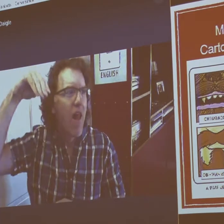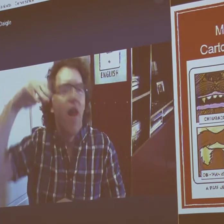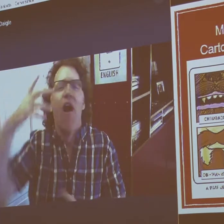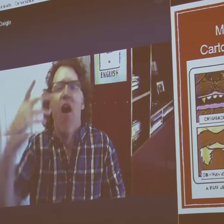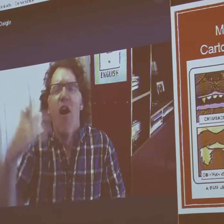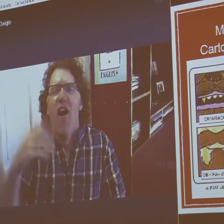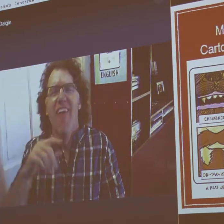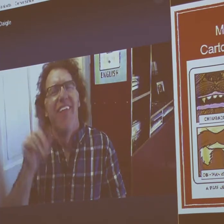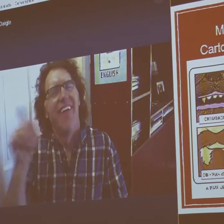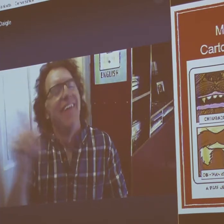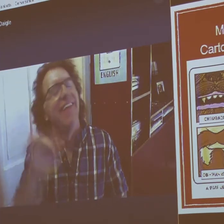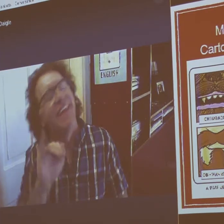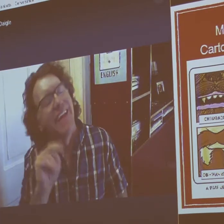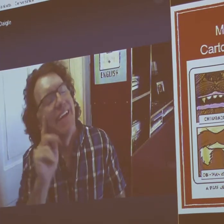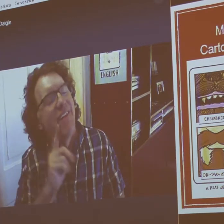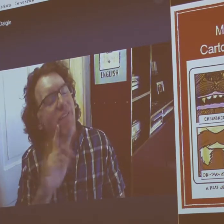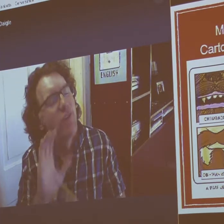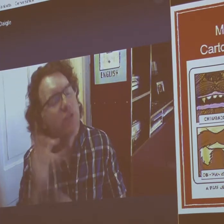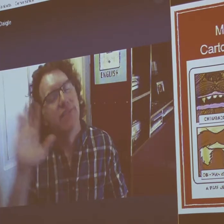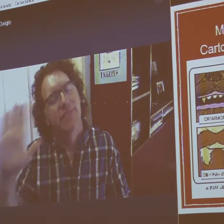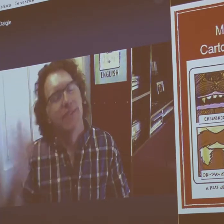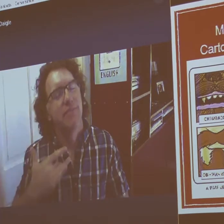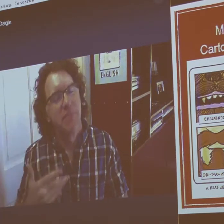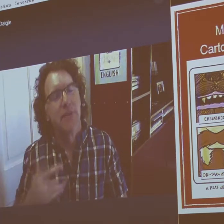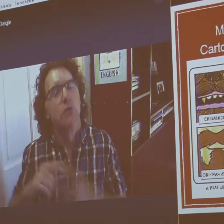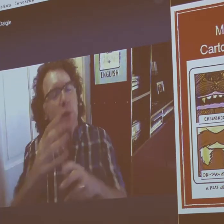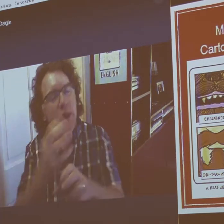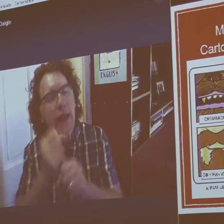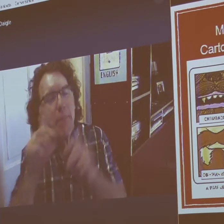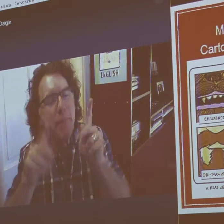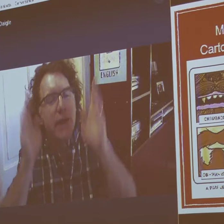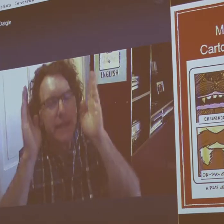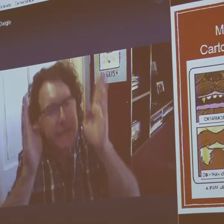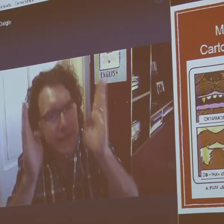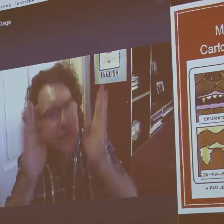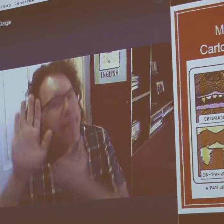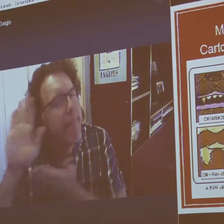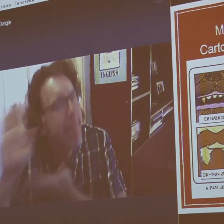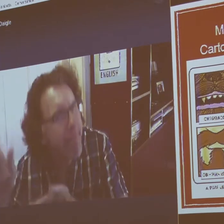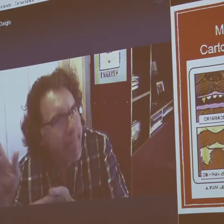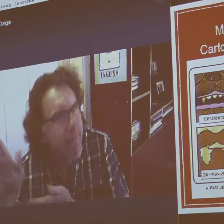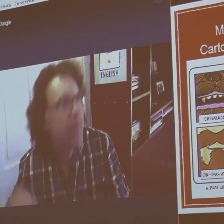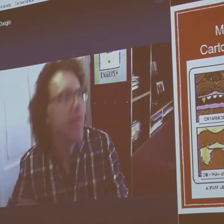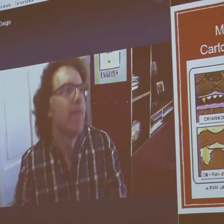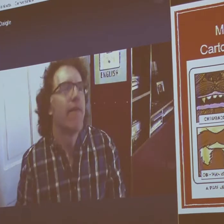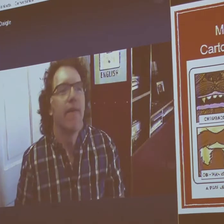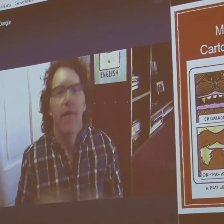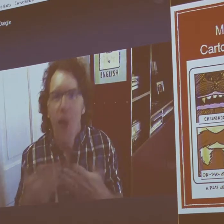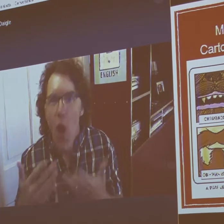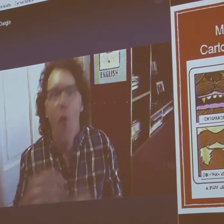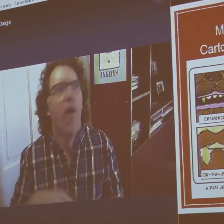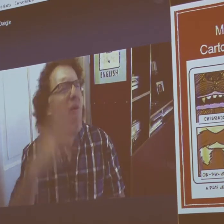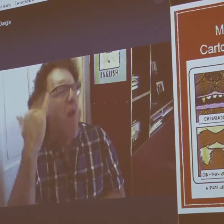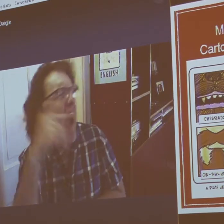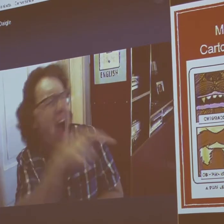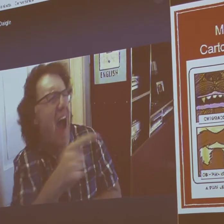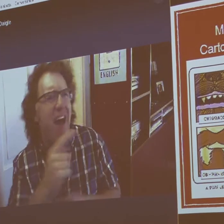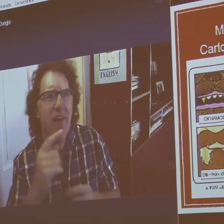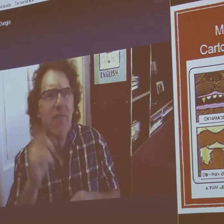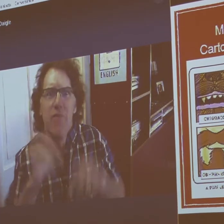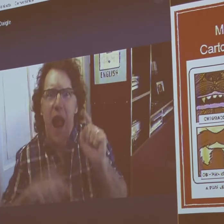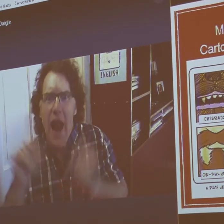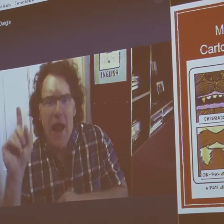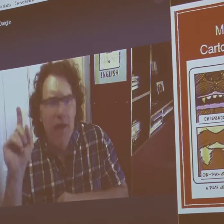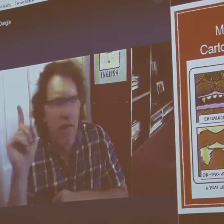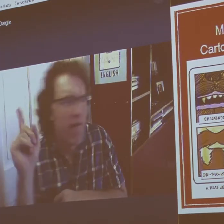why do deaf people do this? Or why do deaf people do that? Why do they flash the lights? Well, then you have to explain, well, in deaf culture, they do this